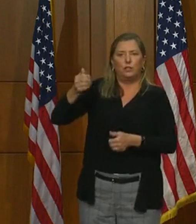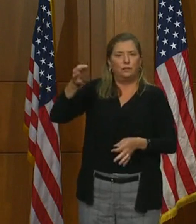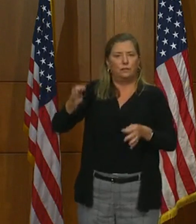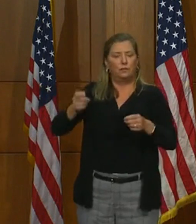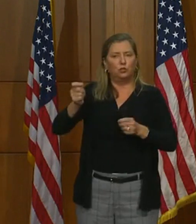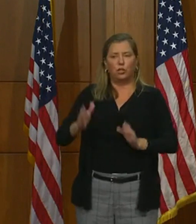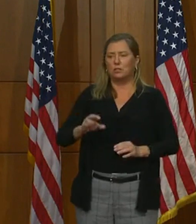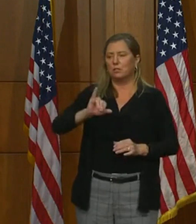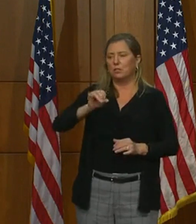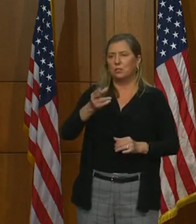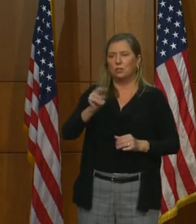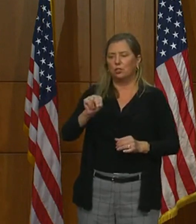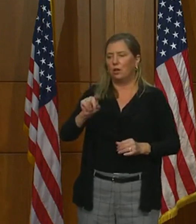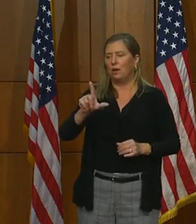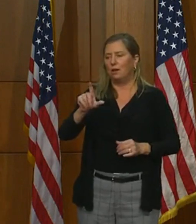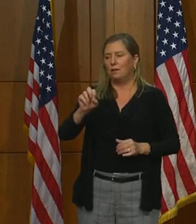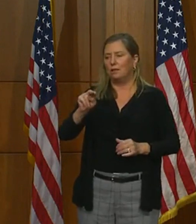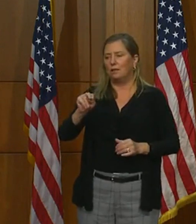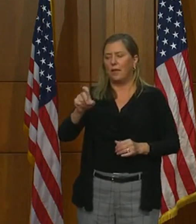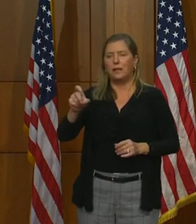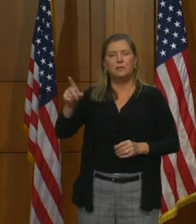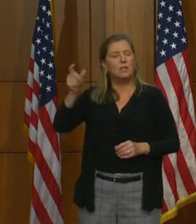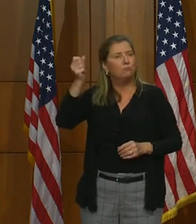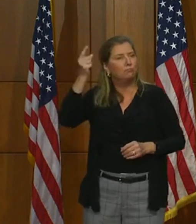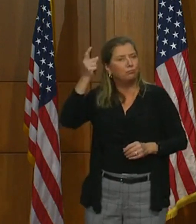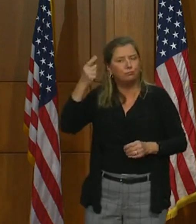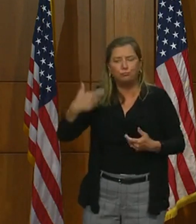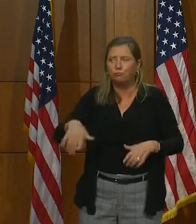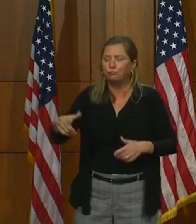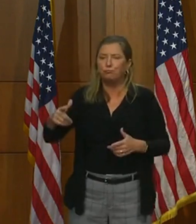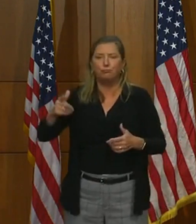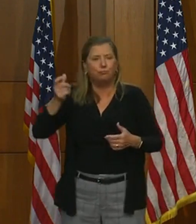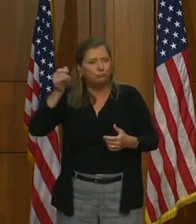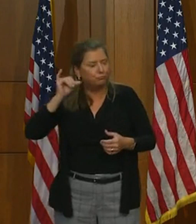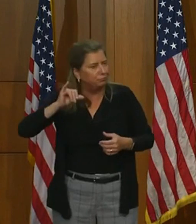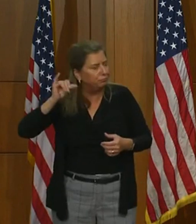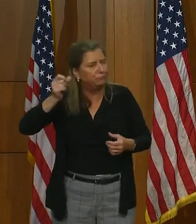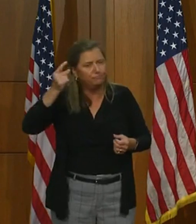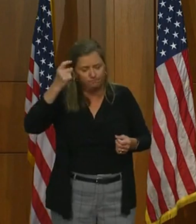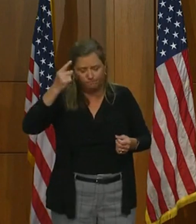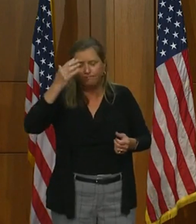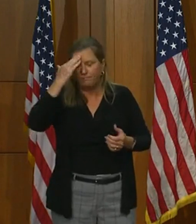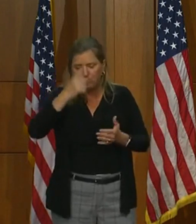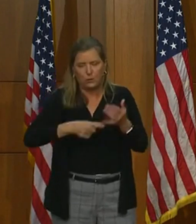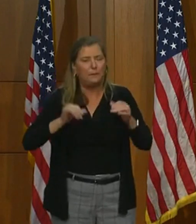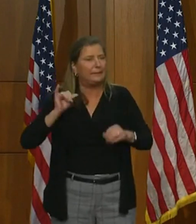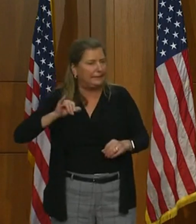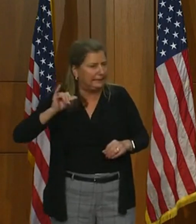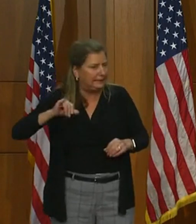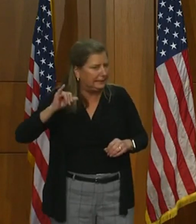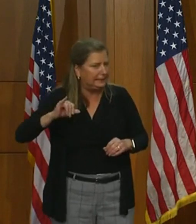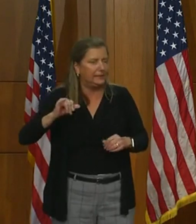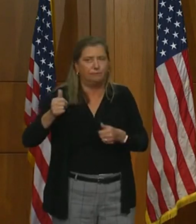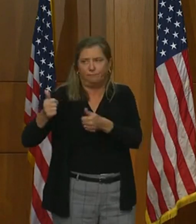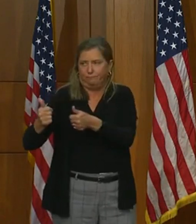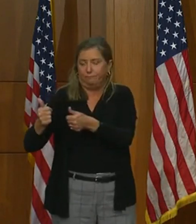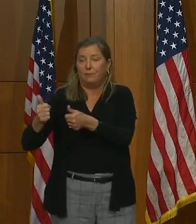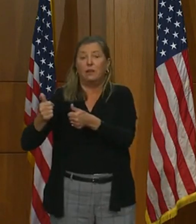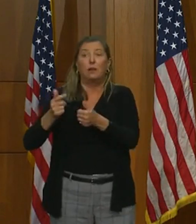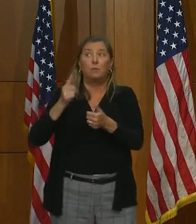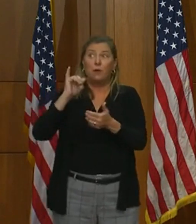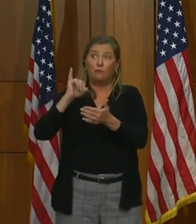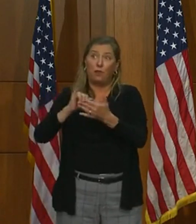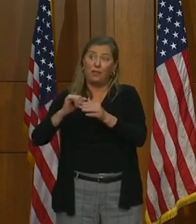agreeable and understanding of what's going on. As far as extending